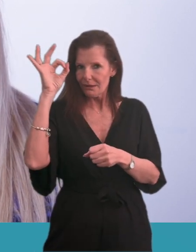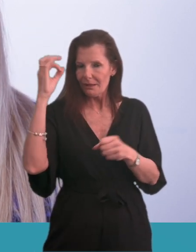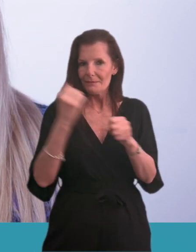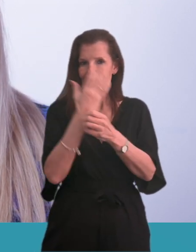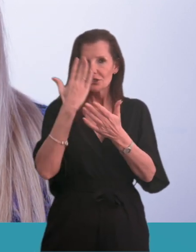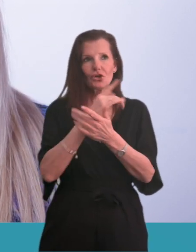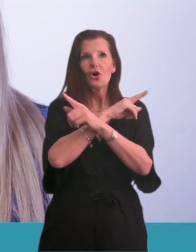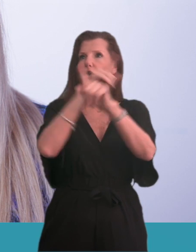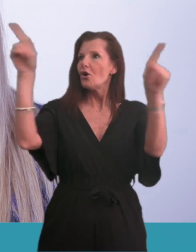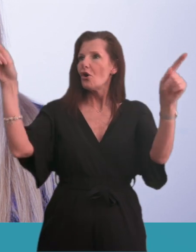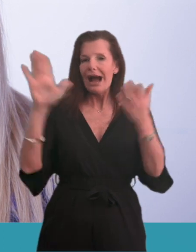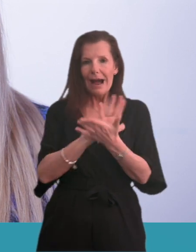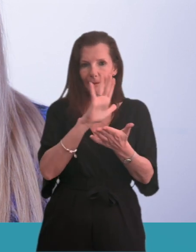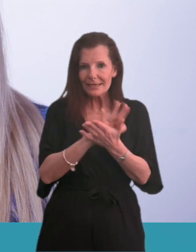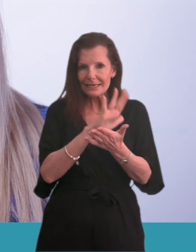make sure they are happy with how we do this.